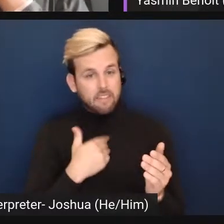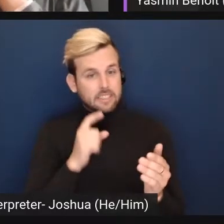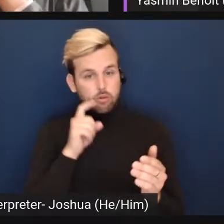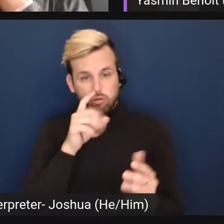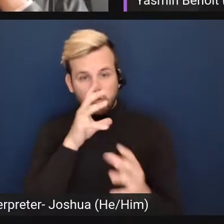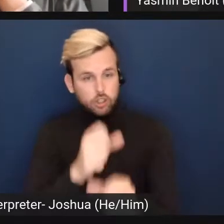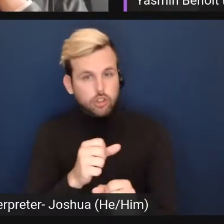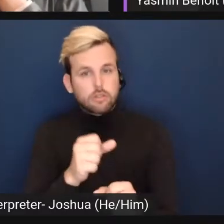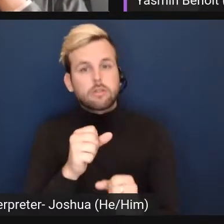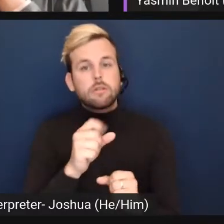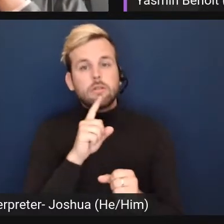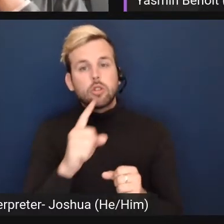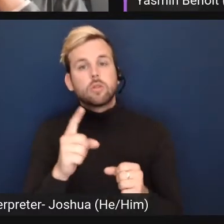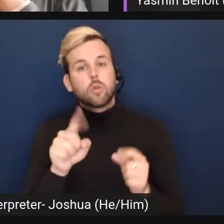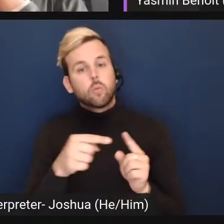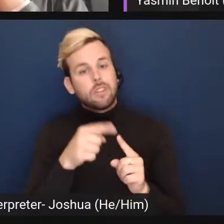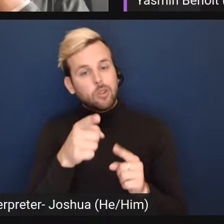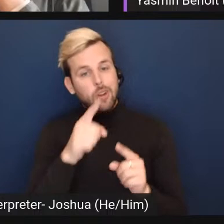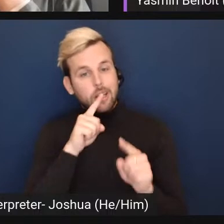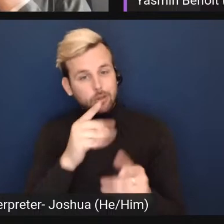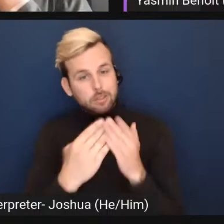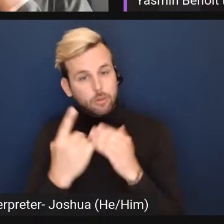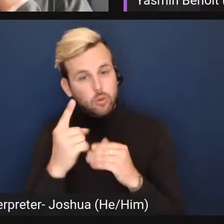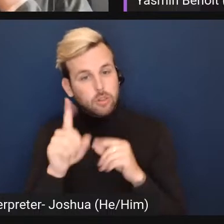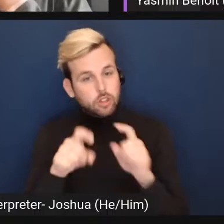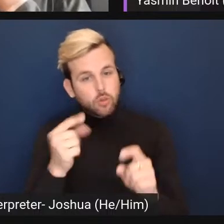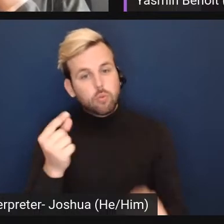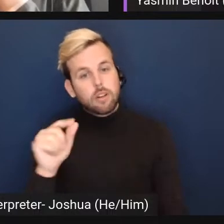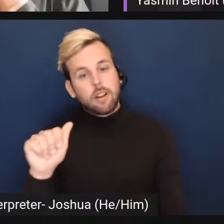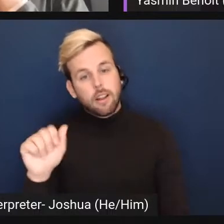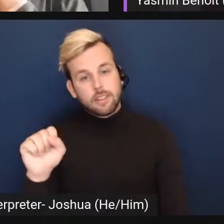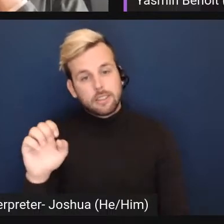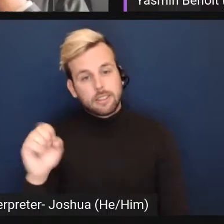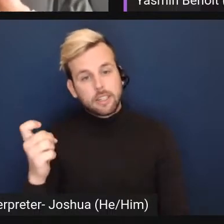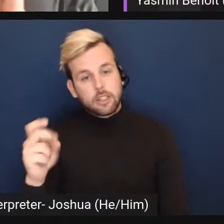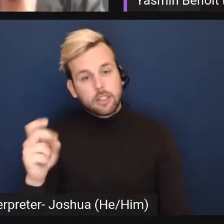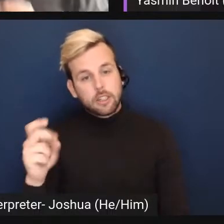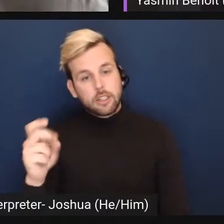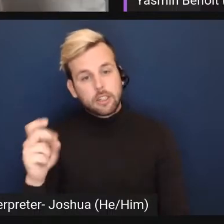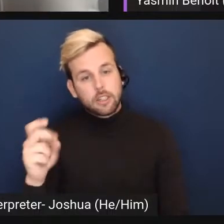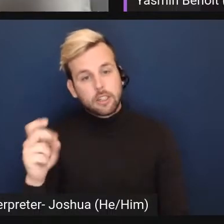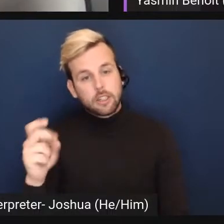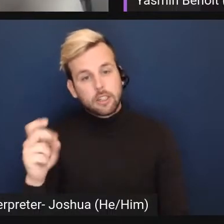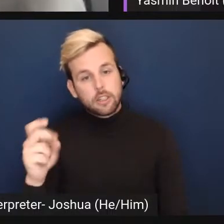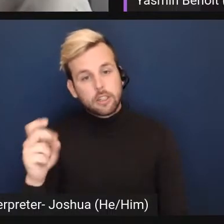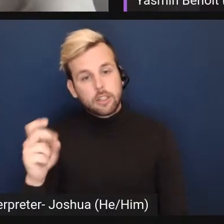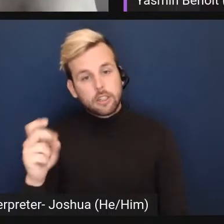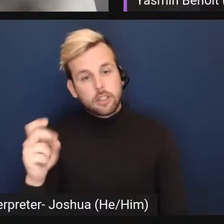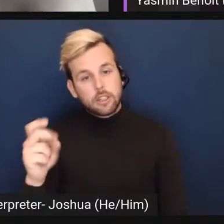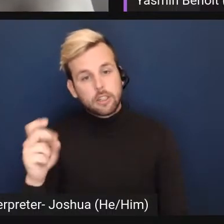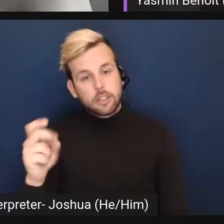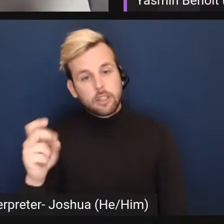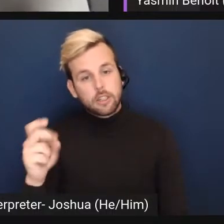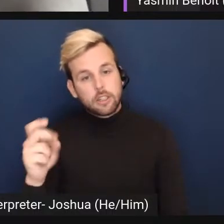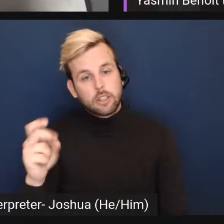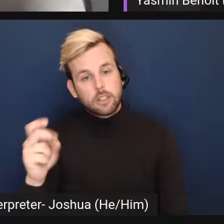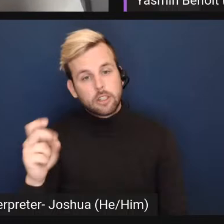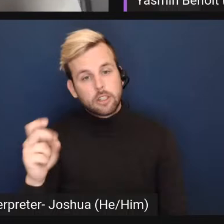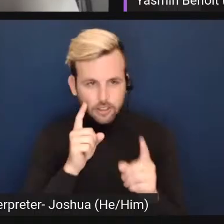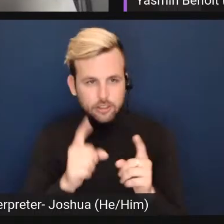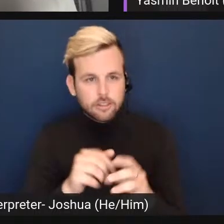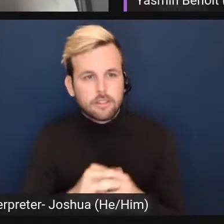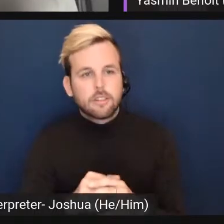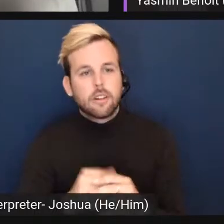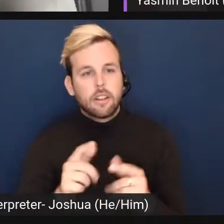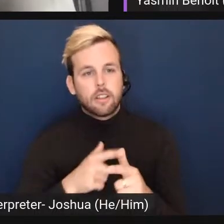when you answer someone's question of what does asexuality mean, that's not the end of the conversation. That is the start of the conversation. And then